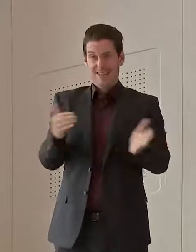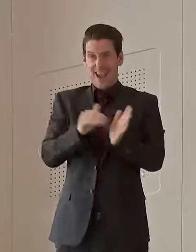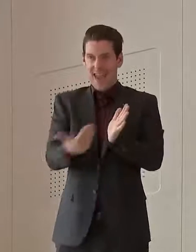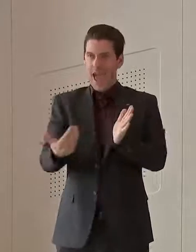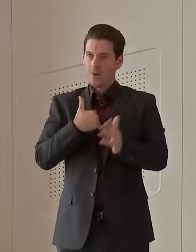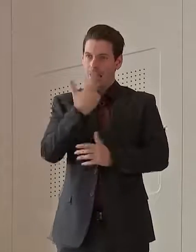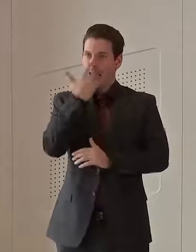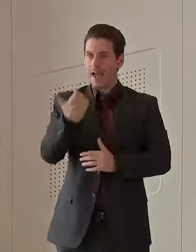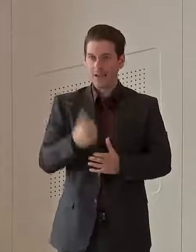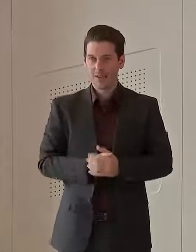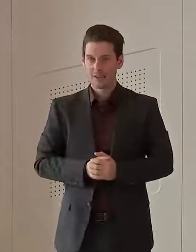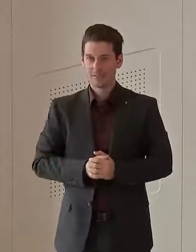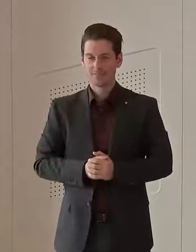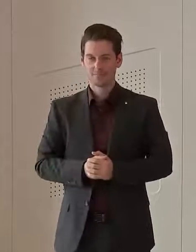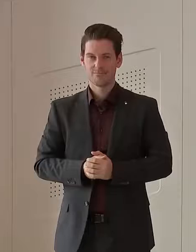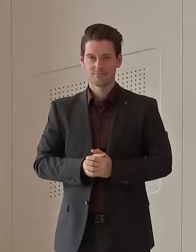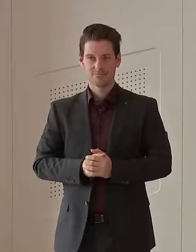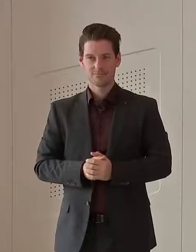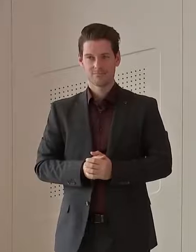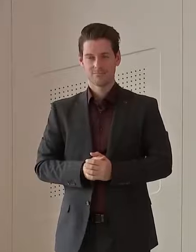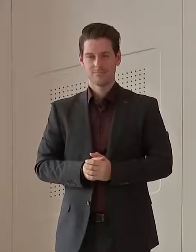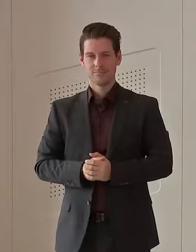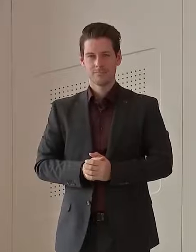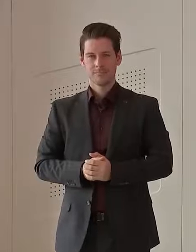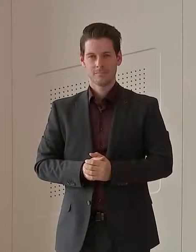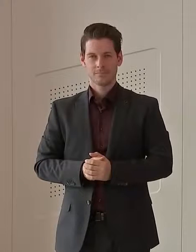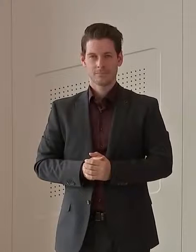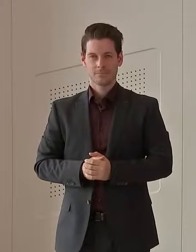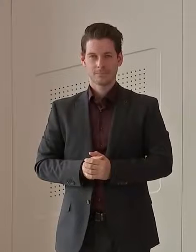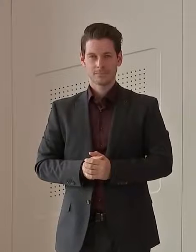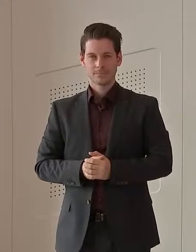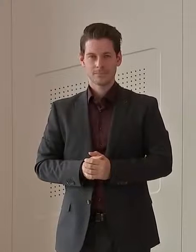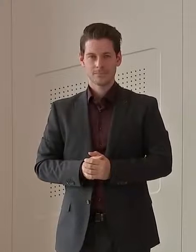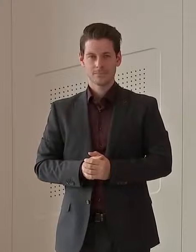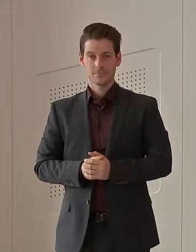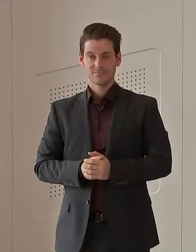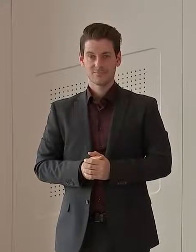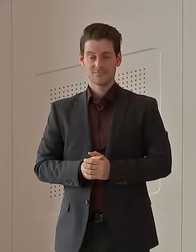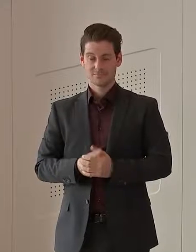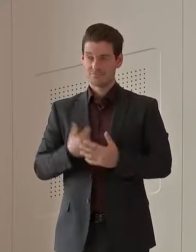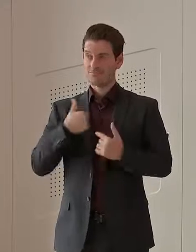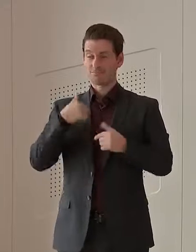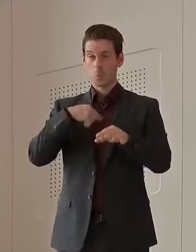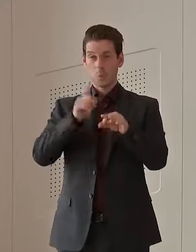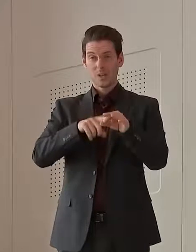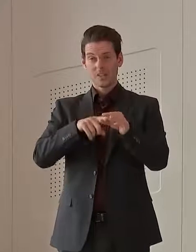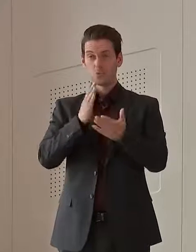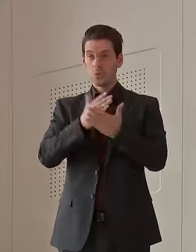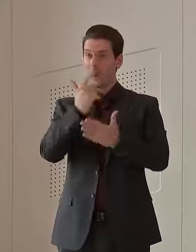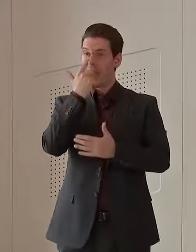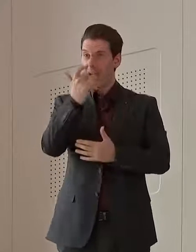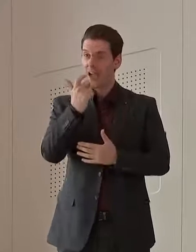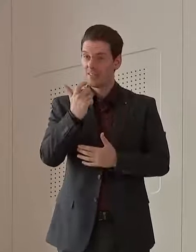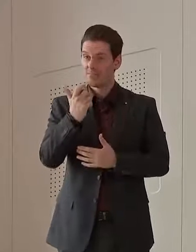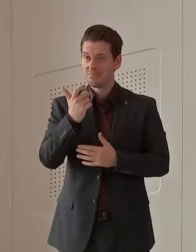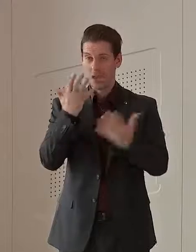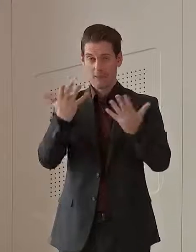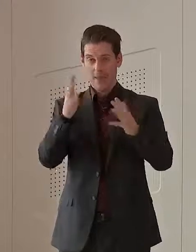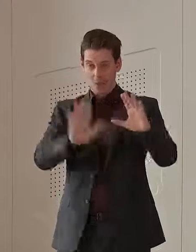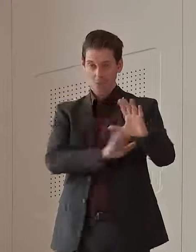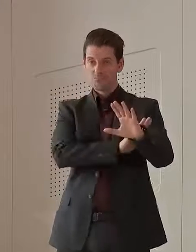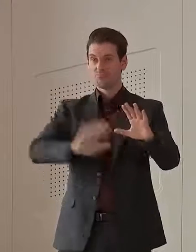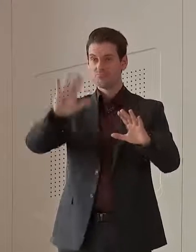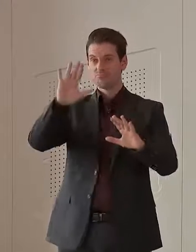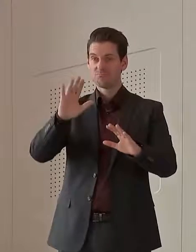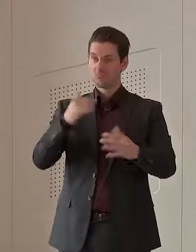I think we've got to be a bit realistic here as well, that we are in a unique position. And if you think about it,